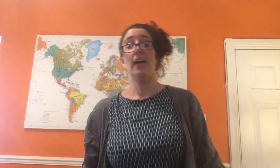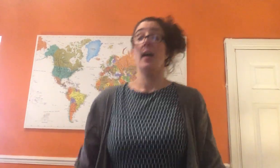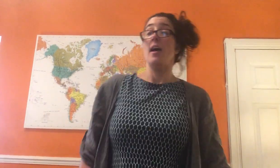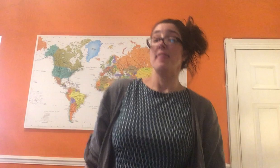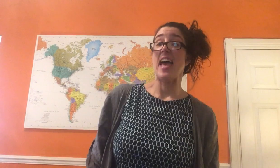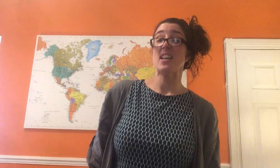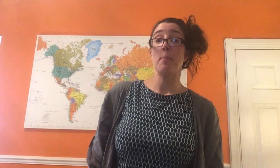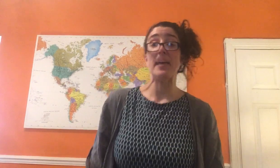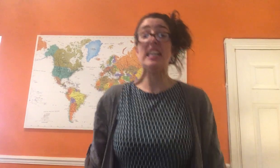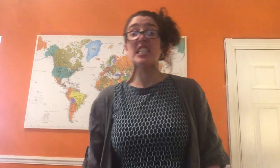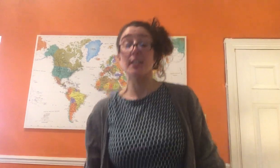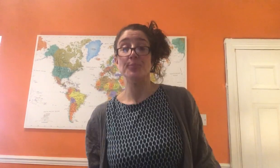There's our beat.